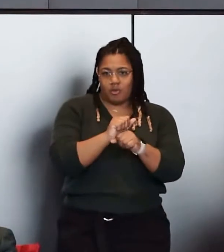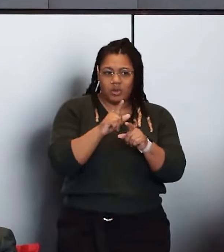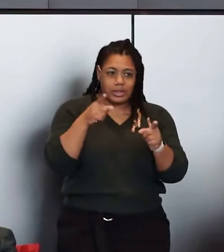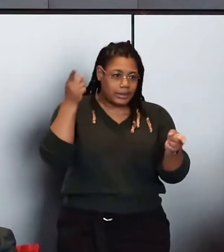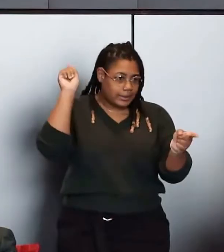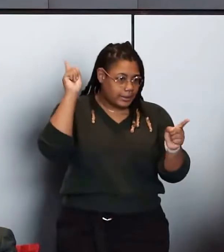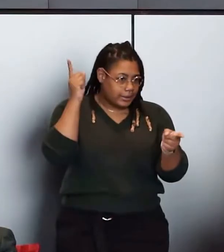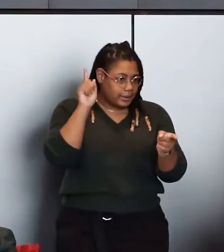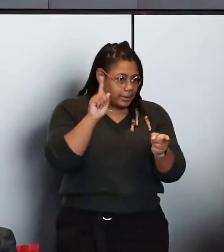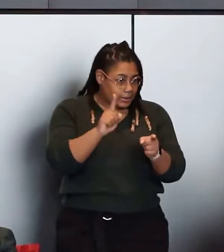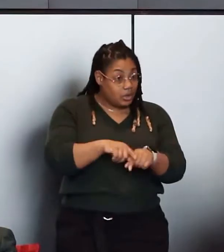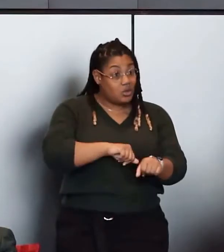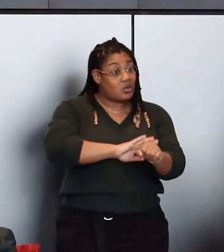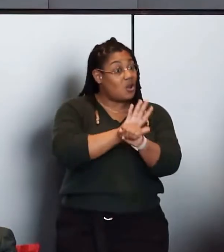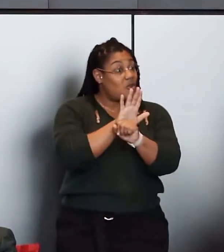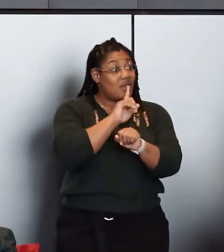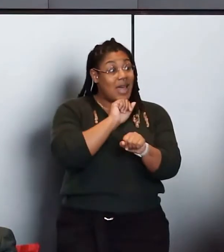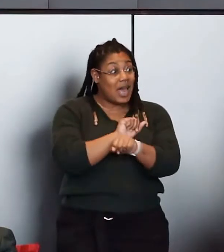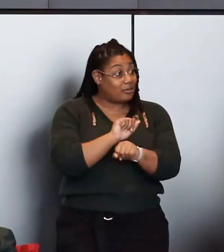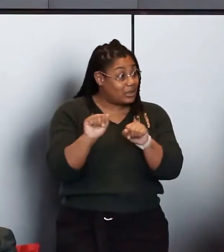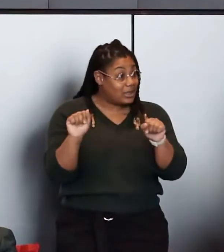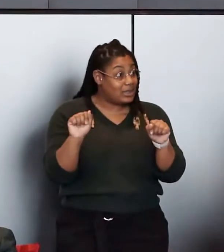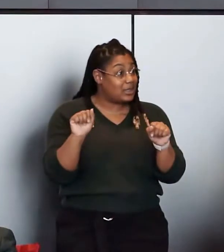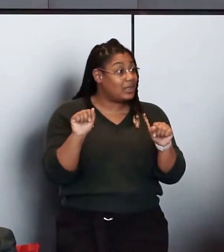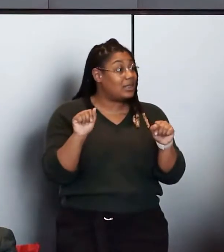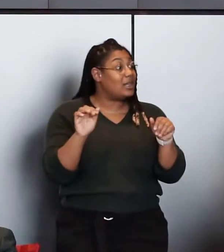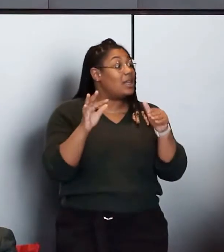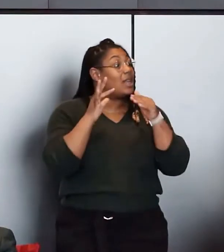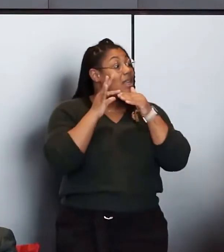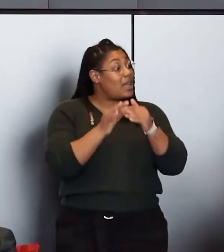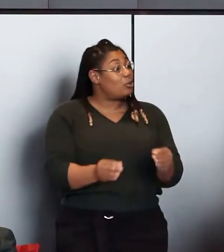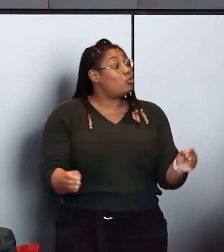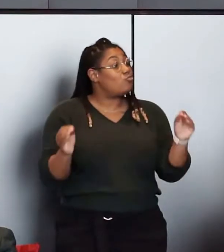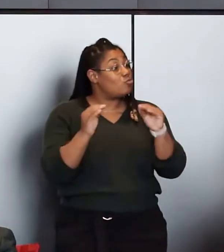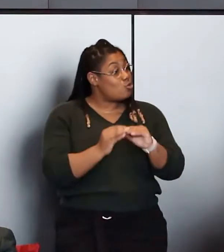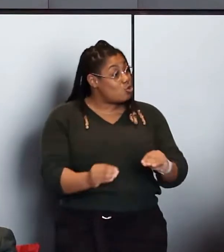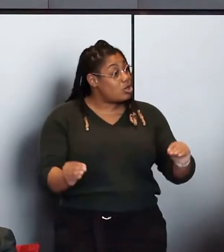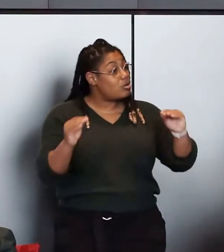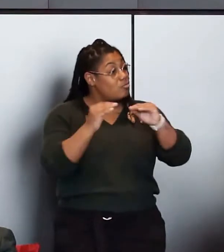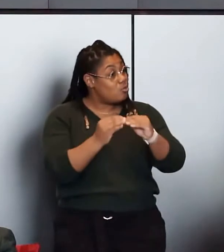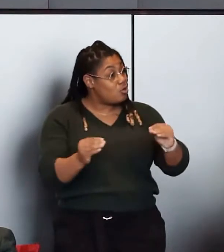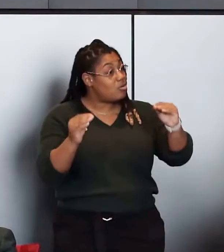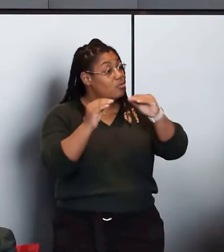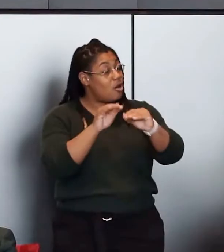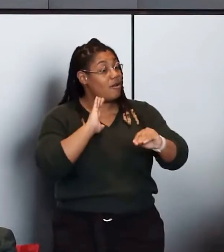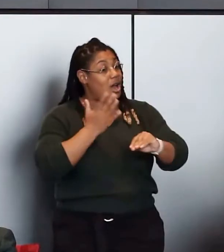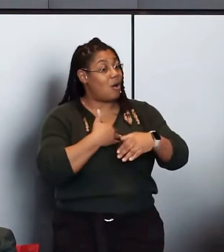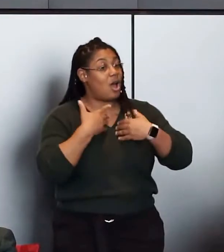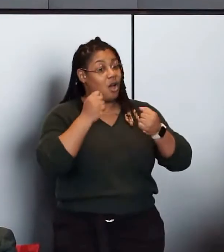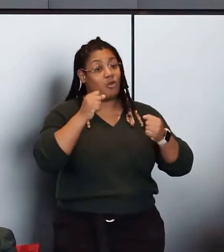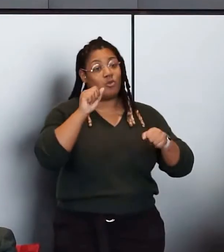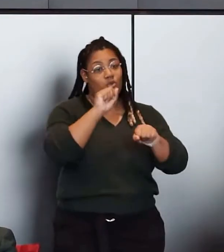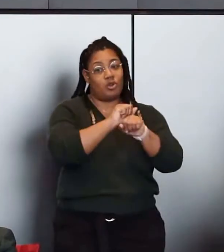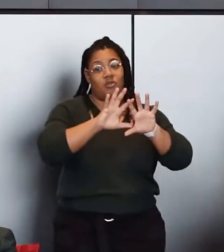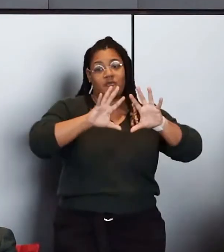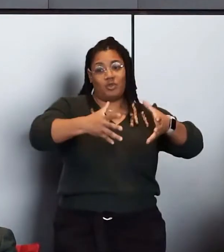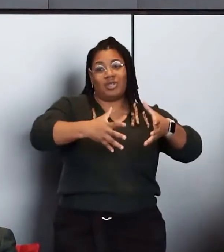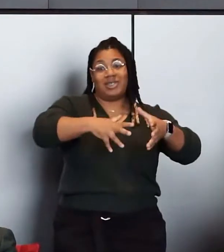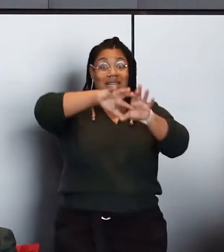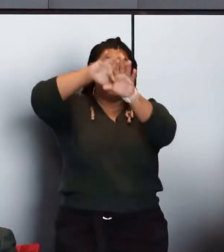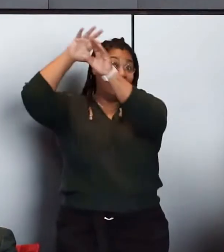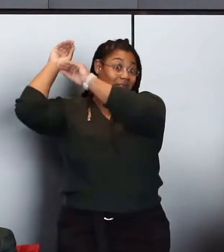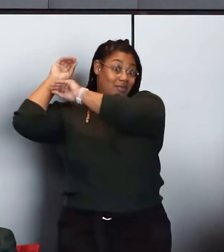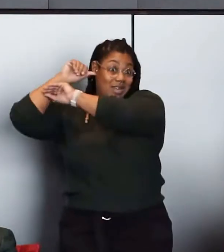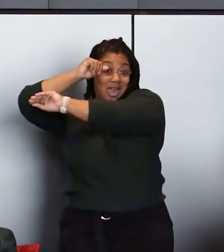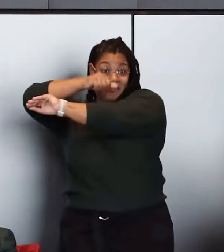by the second. COVID actually has led to more and more of our health workforce leaving Africa and coming here.